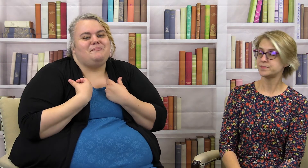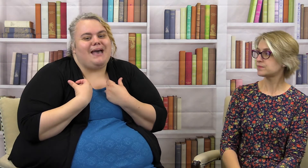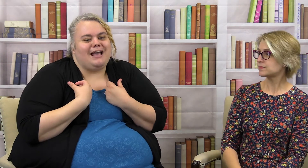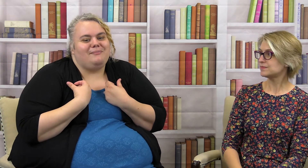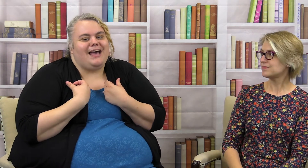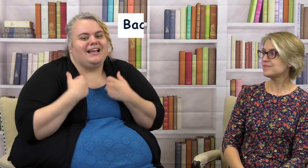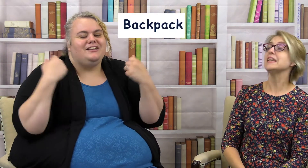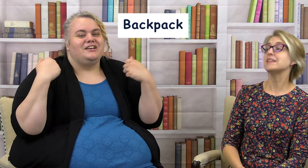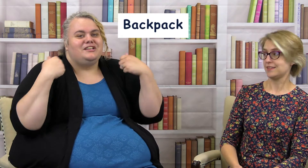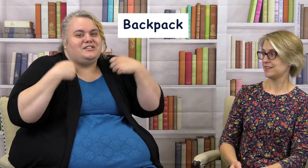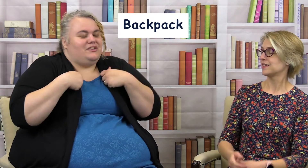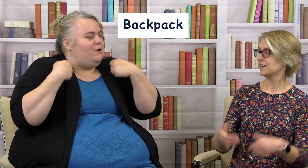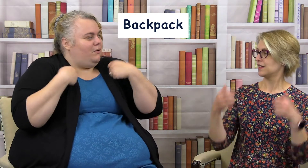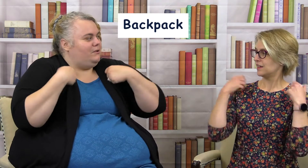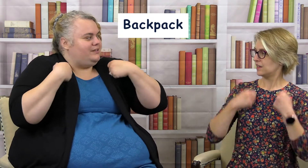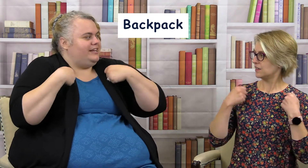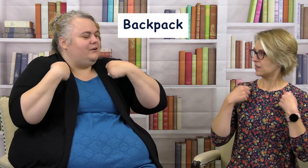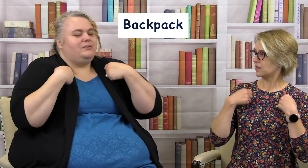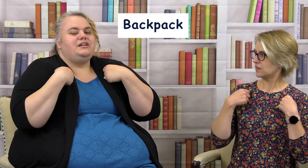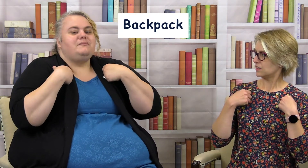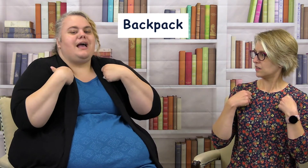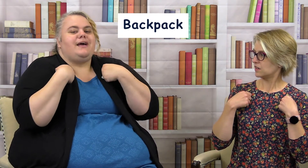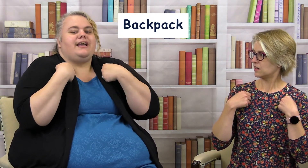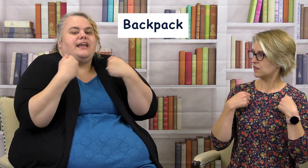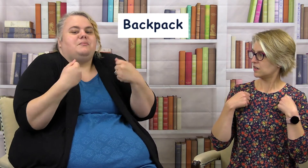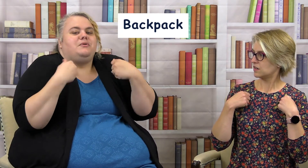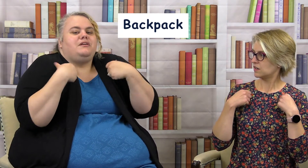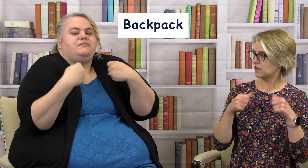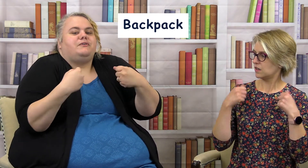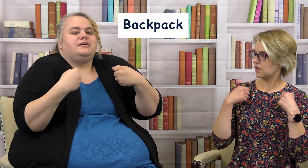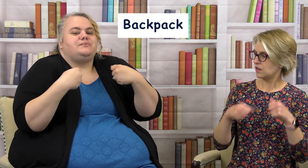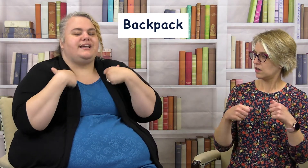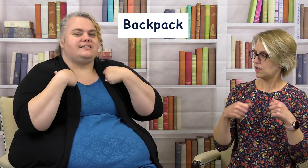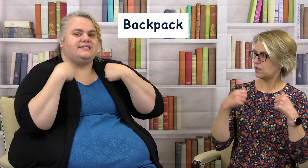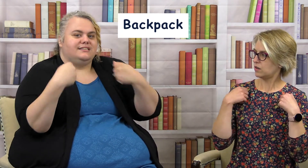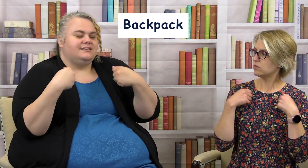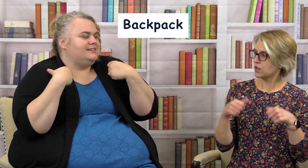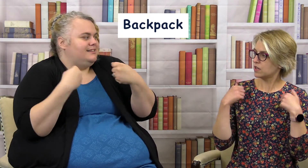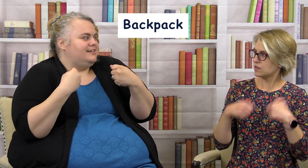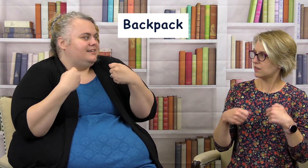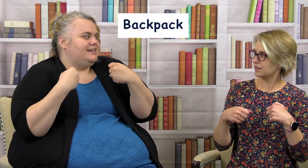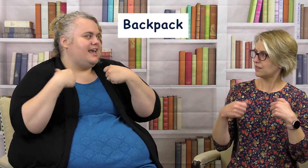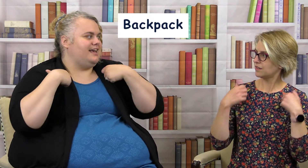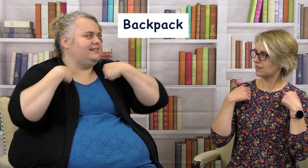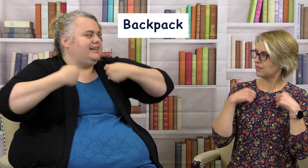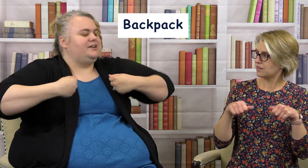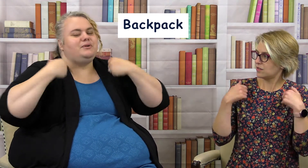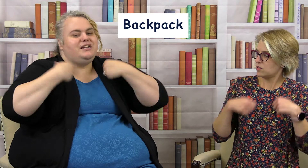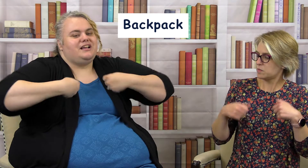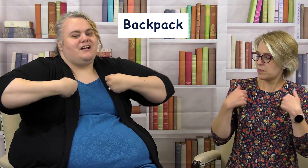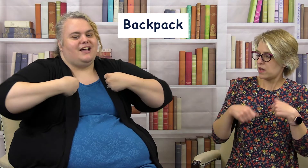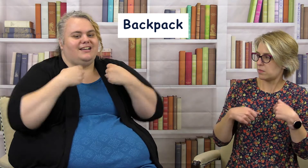backpack so you hold like you're holding your backpack and you pull it forward twice okay yeah like you're putting it on